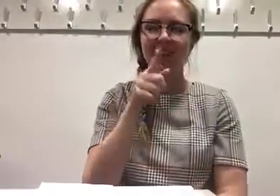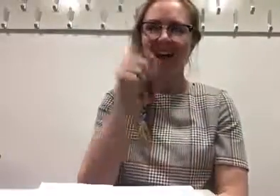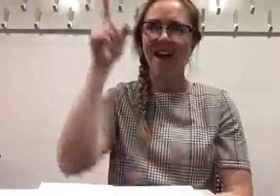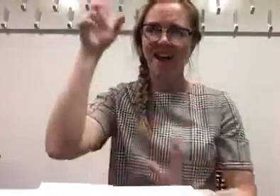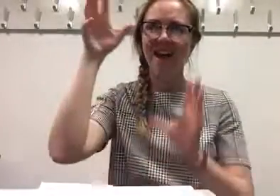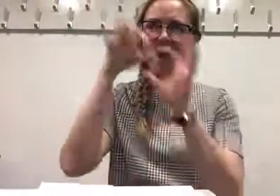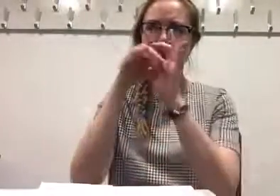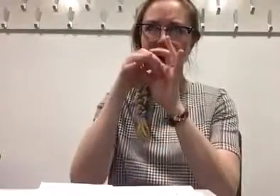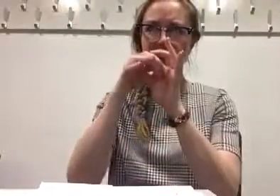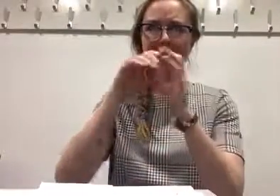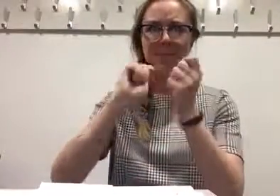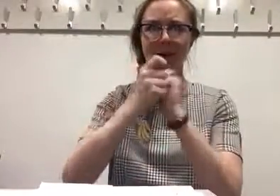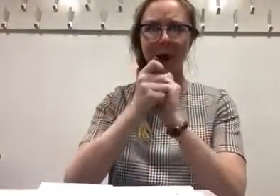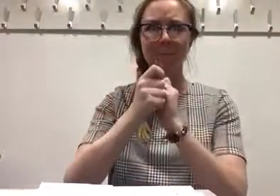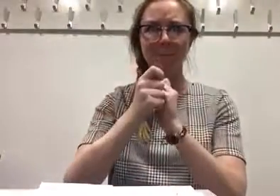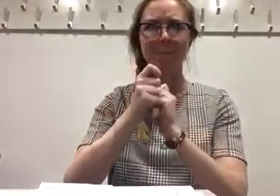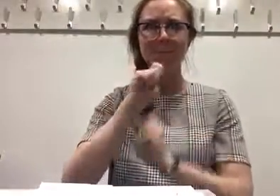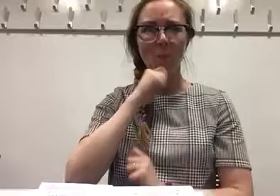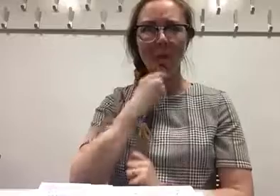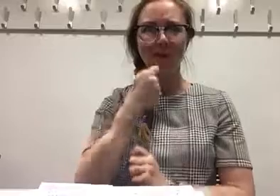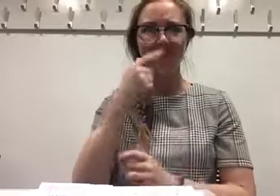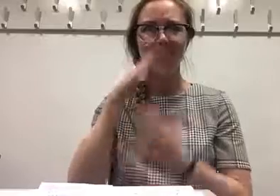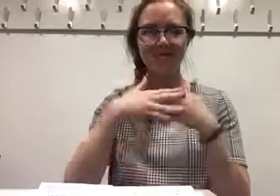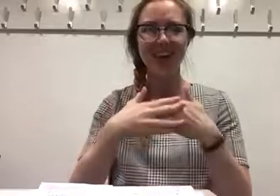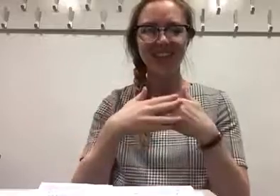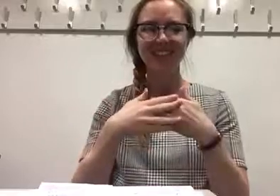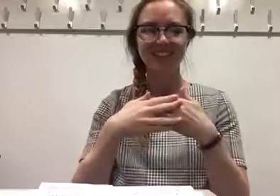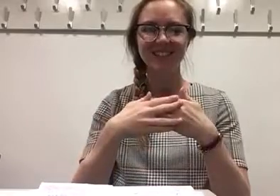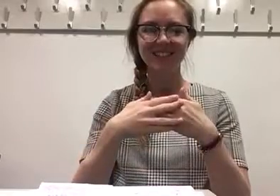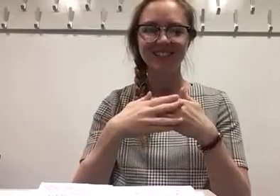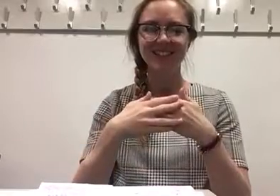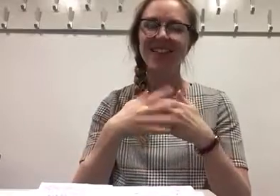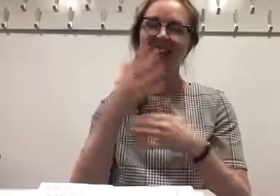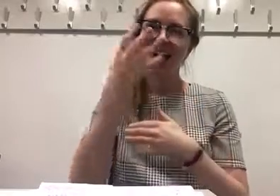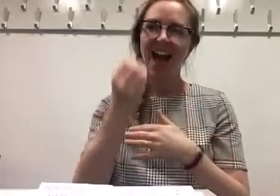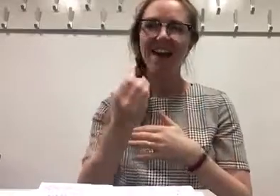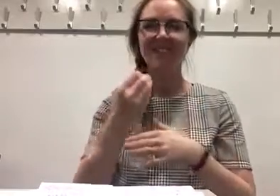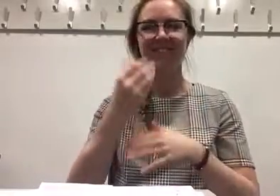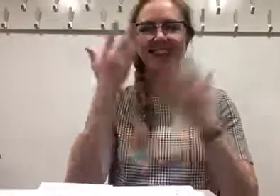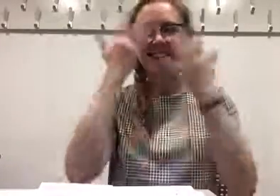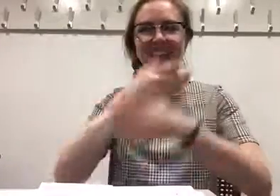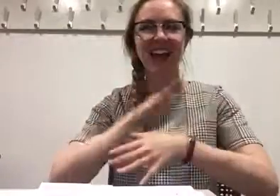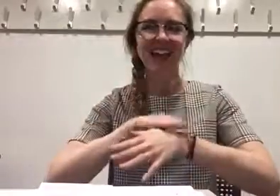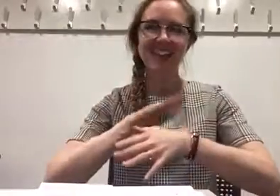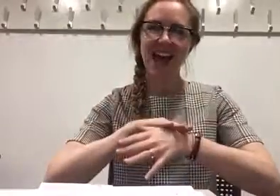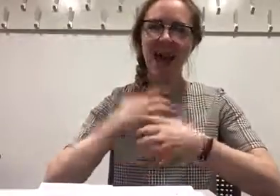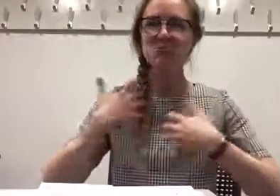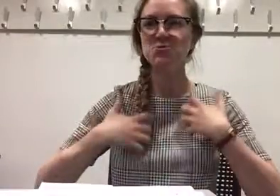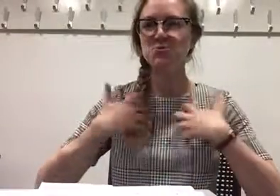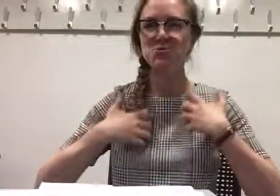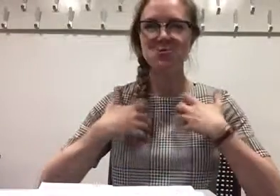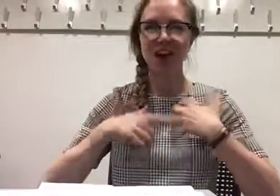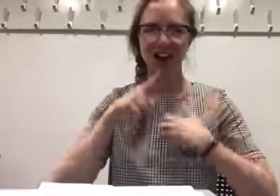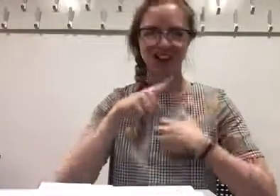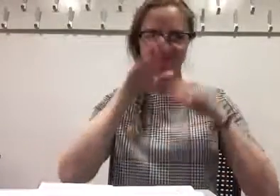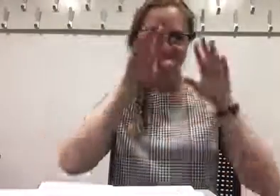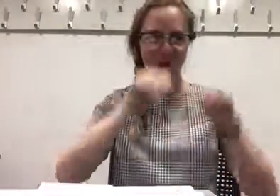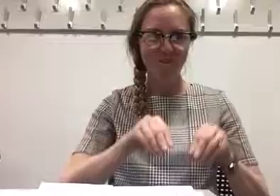and it's it's like, baby, it's like